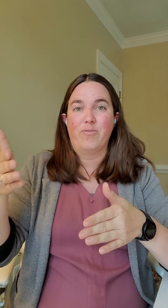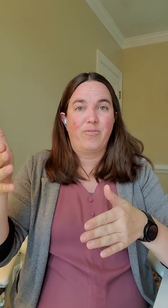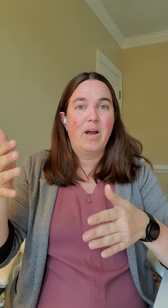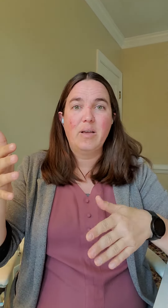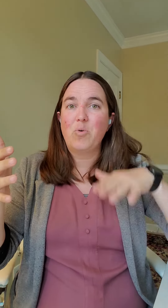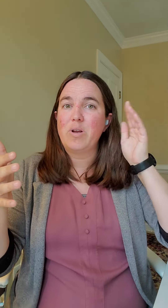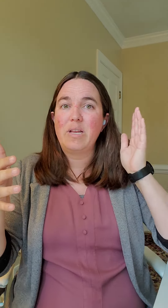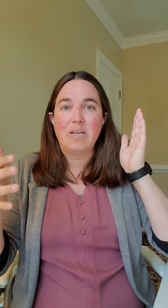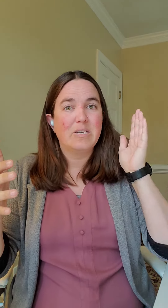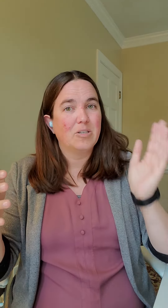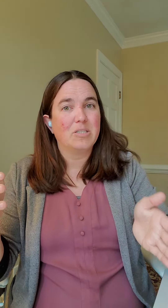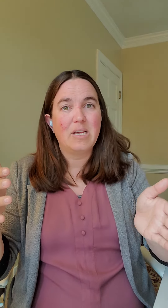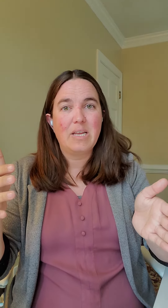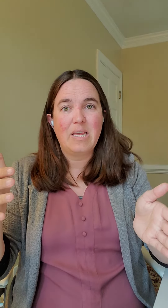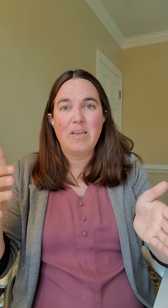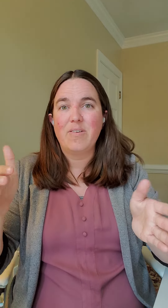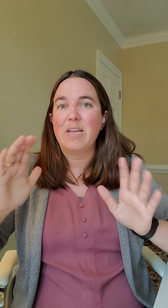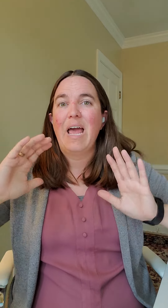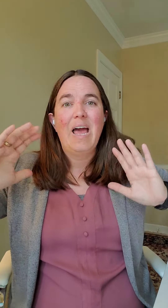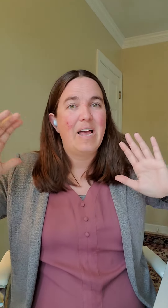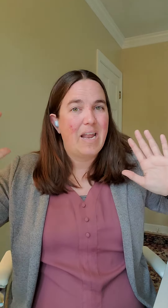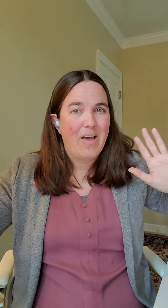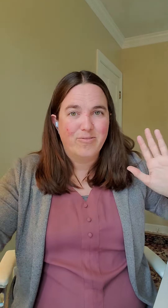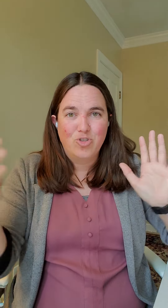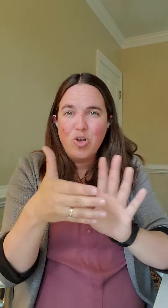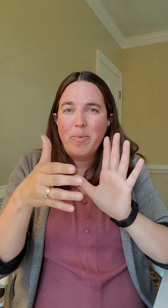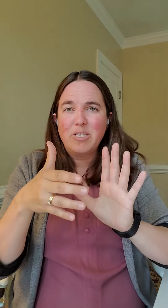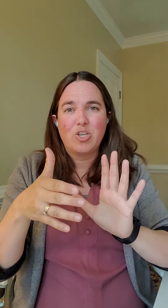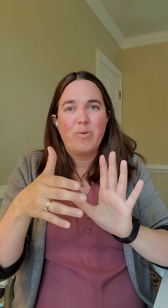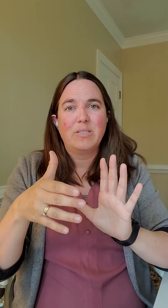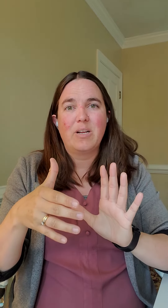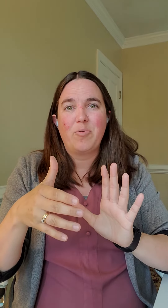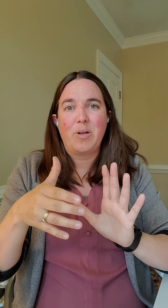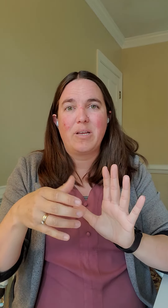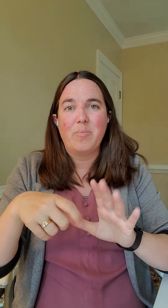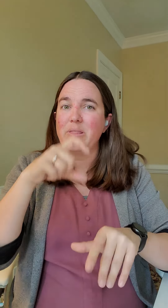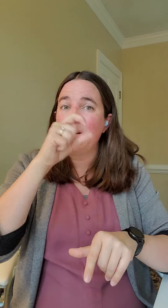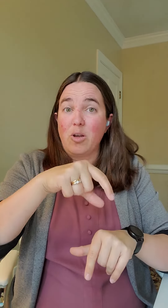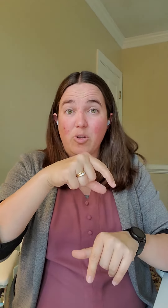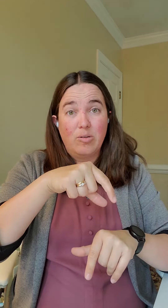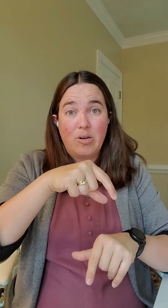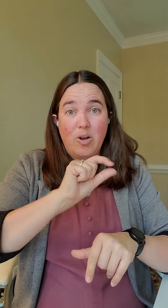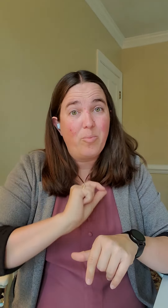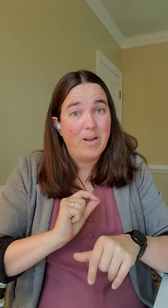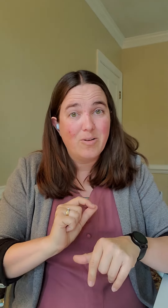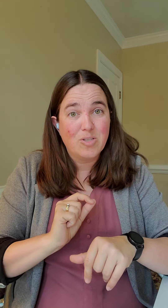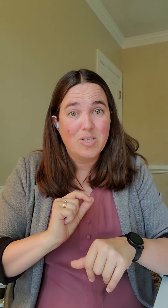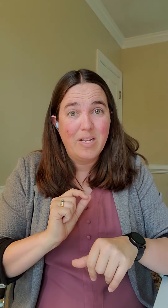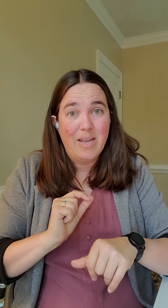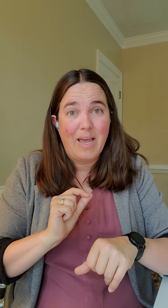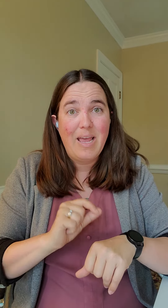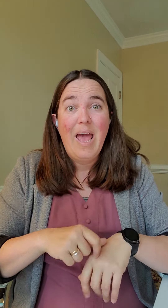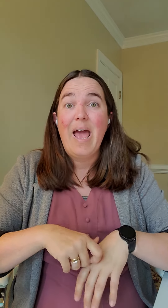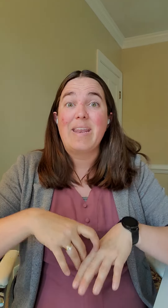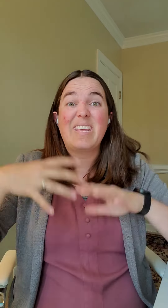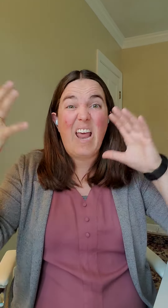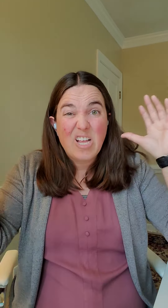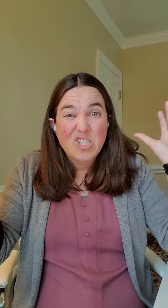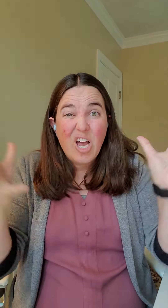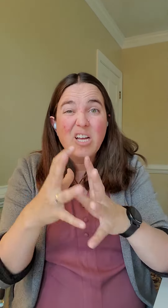Friday morning until Sunday evening and have so many showings and everybody come in there including an open house on Sunday and get tons